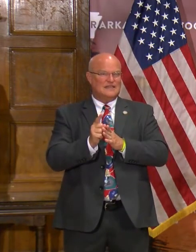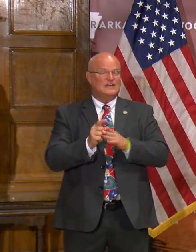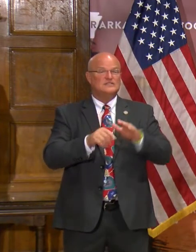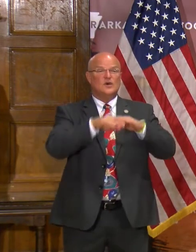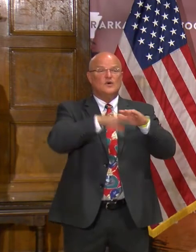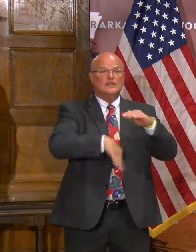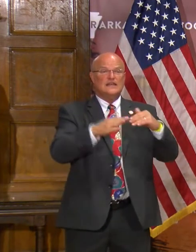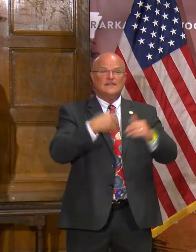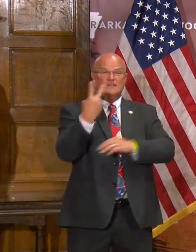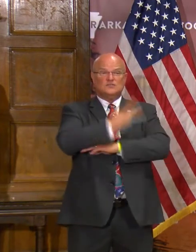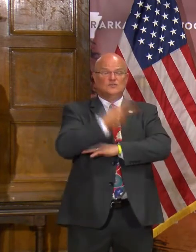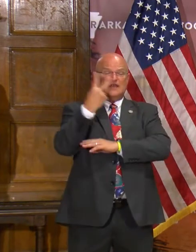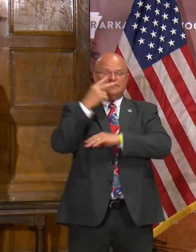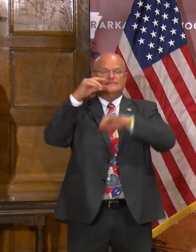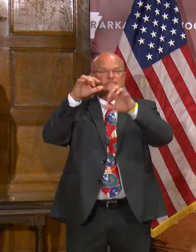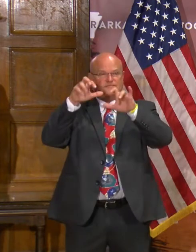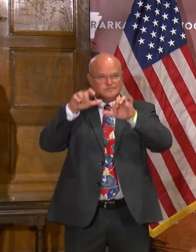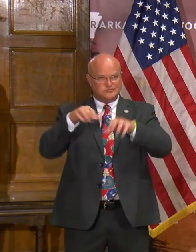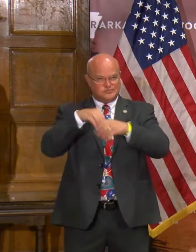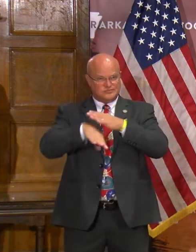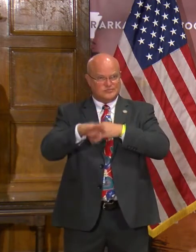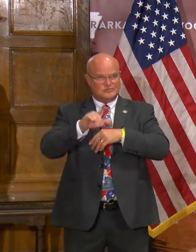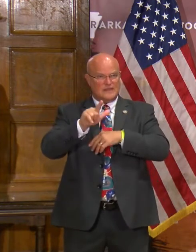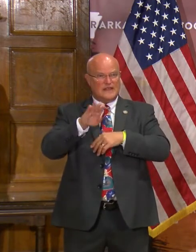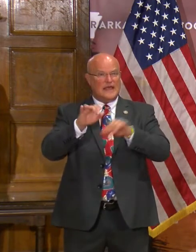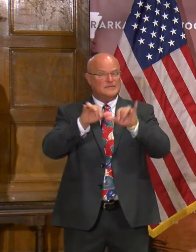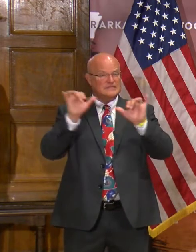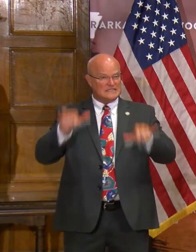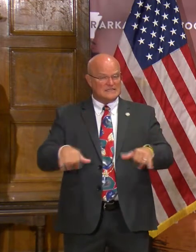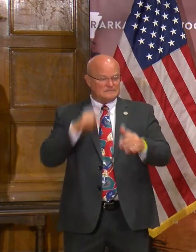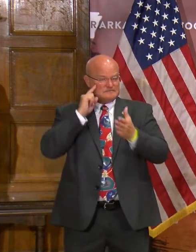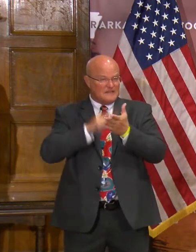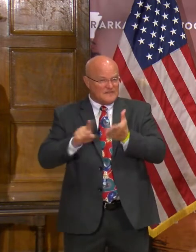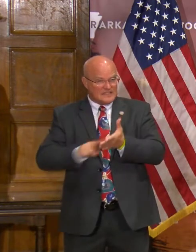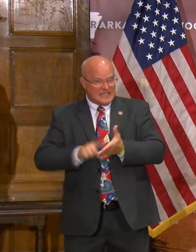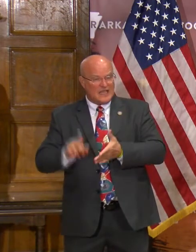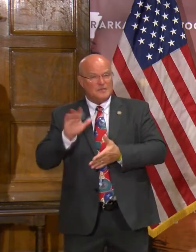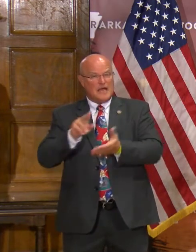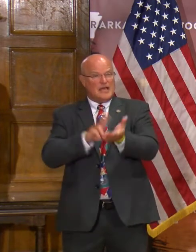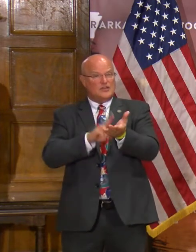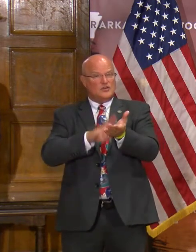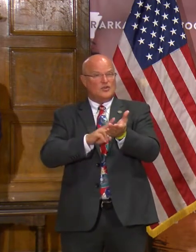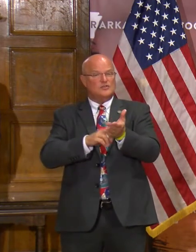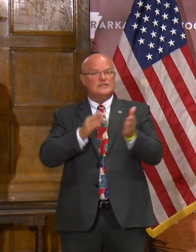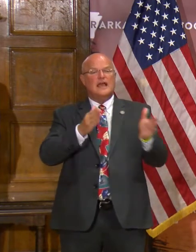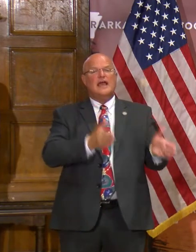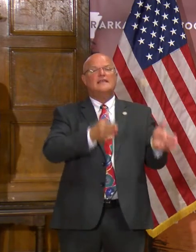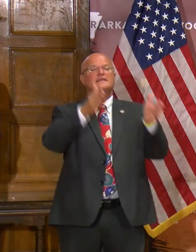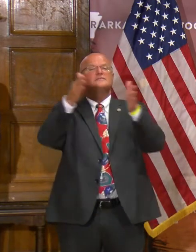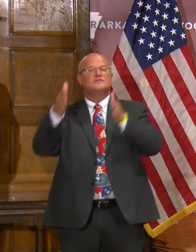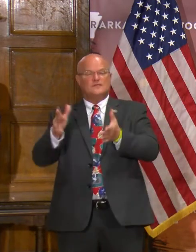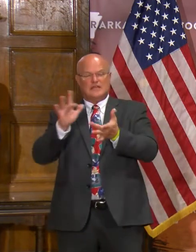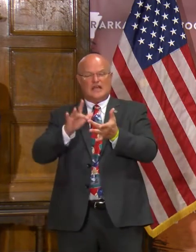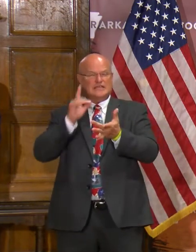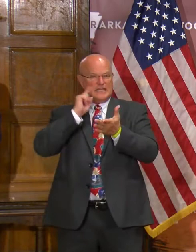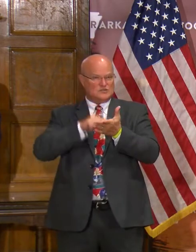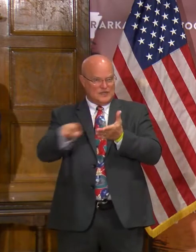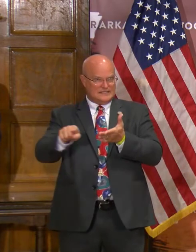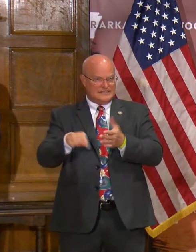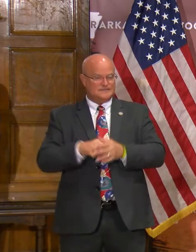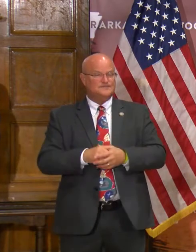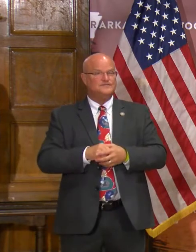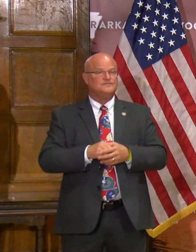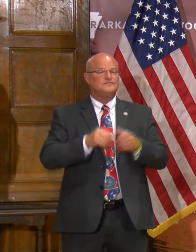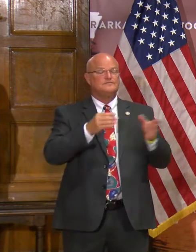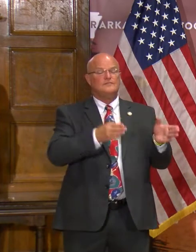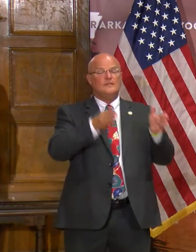than two days for it to be entered into the lab system, investigated by a nurse, and then moved on for contact tracing. Once it